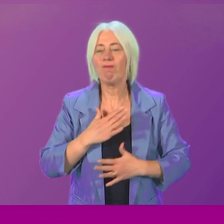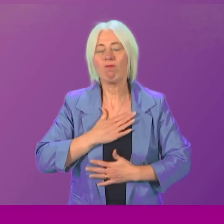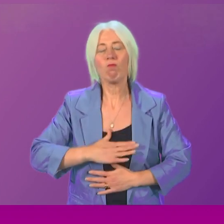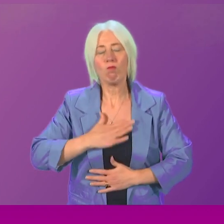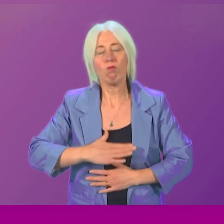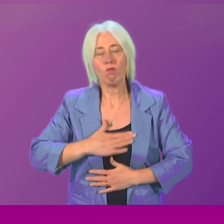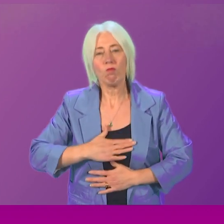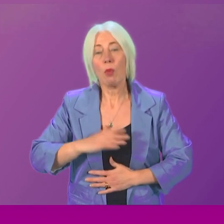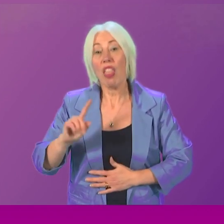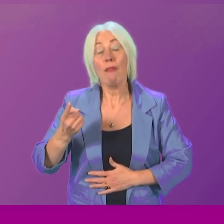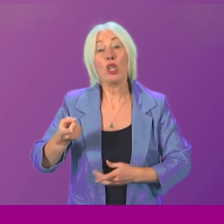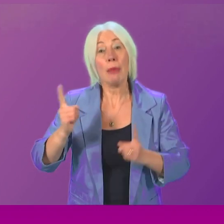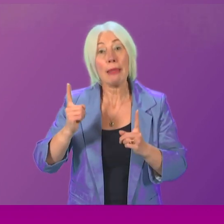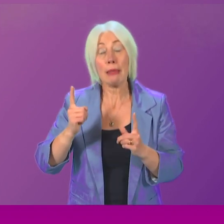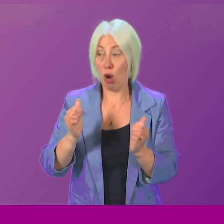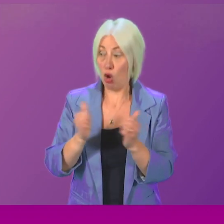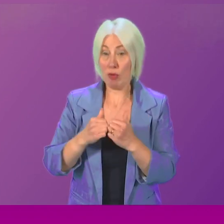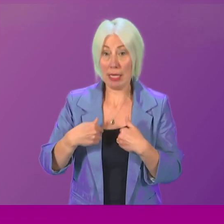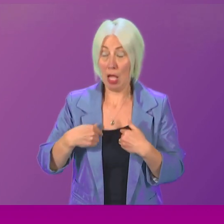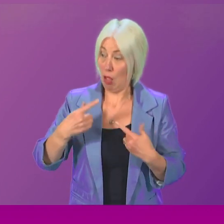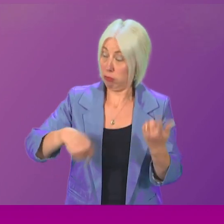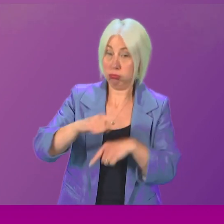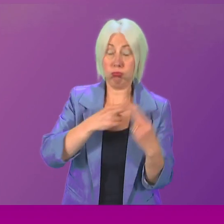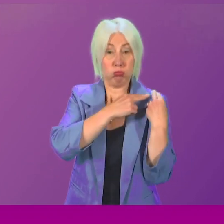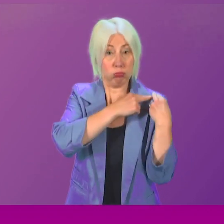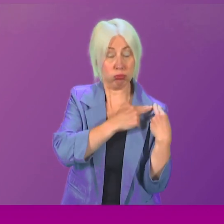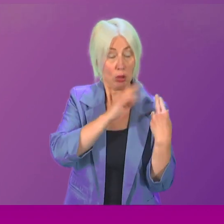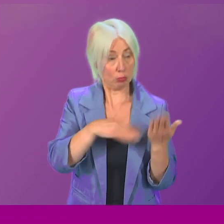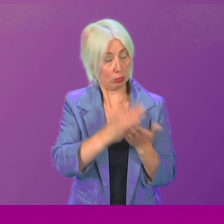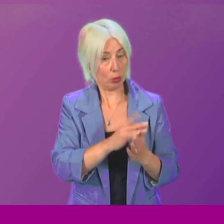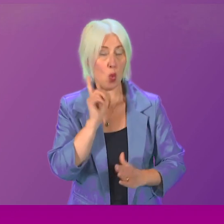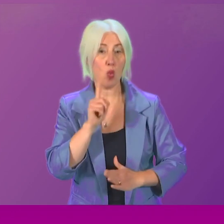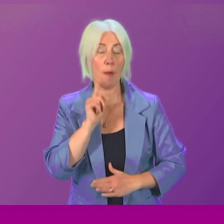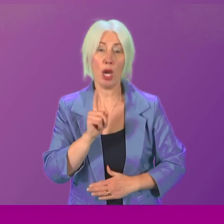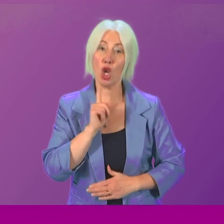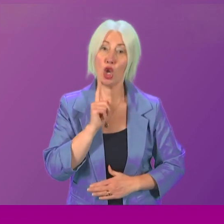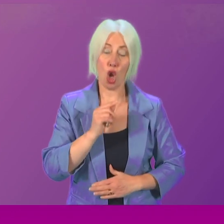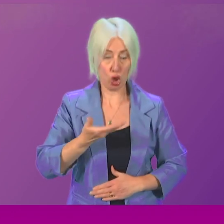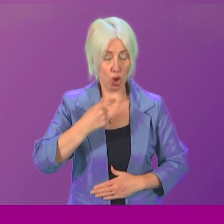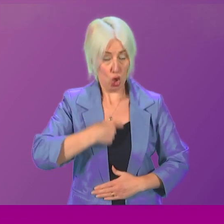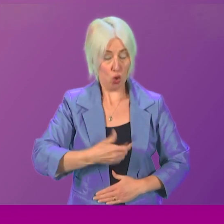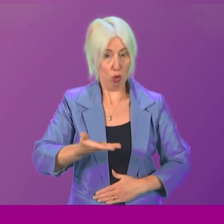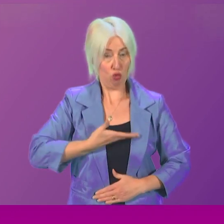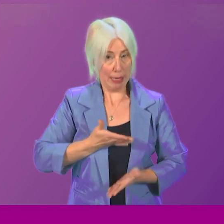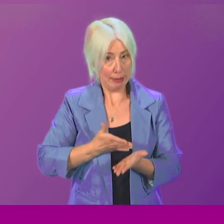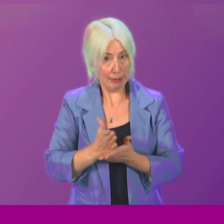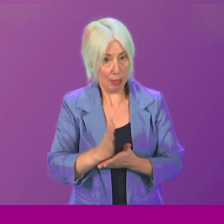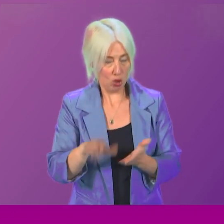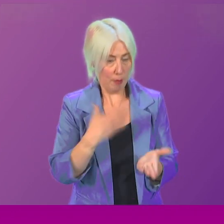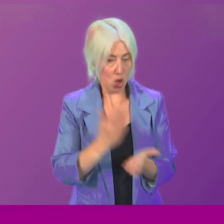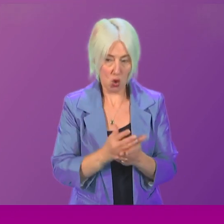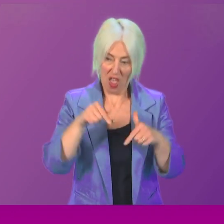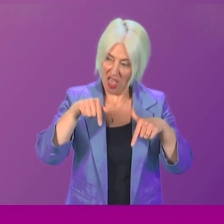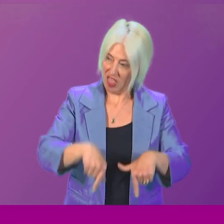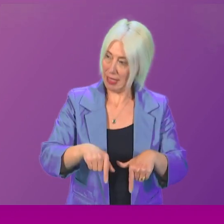First Minister agree with me that it's incumbent on all of us to uphold women's and girls' human rights, ensuring that practices like this